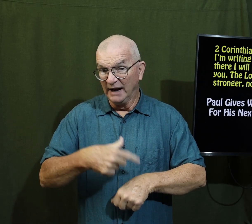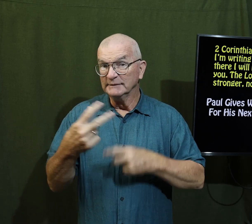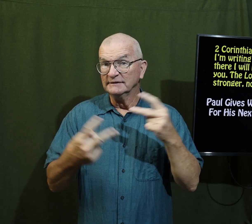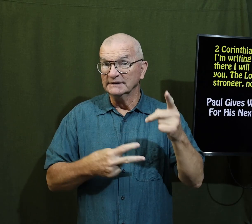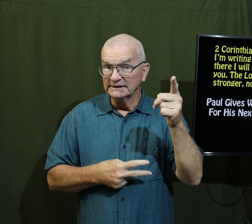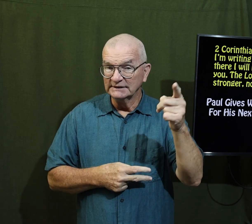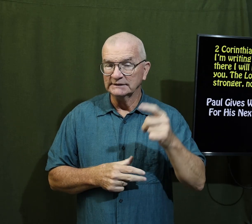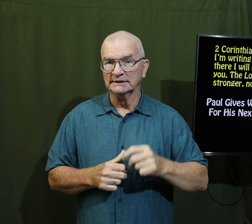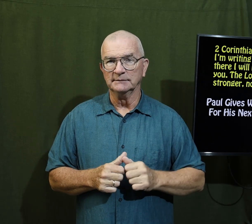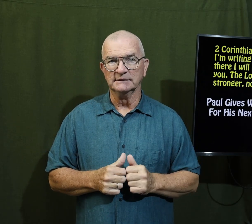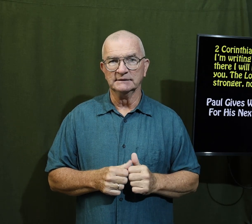it's his third visit